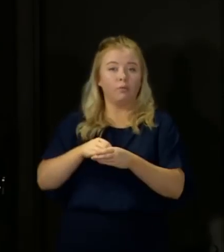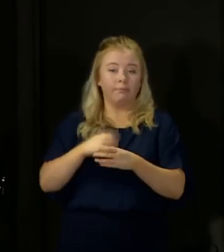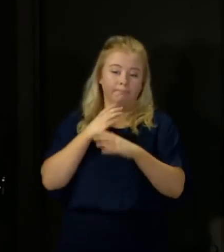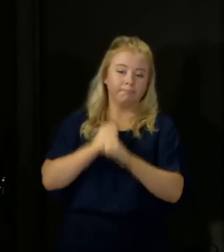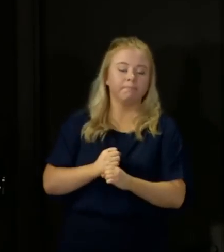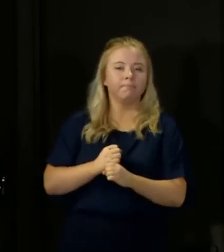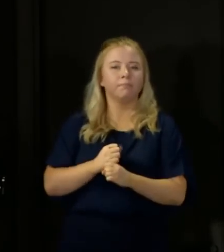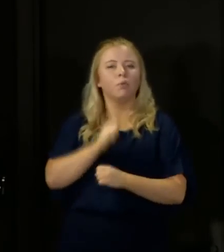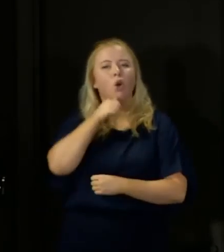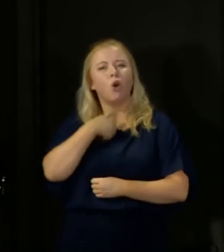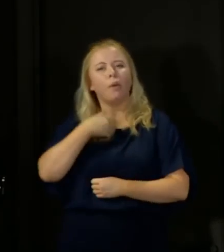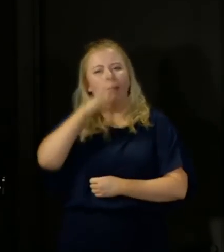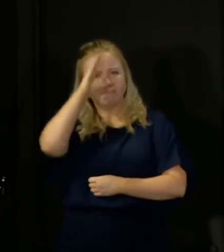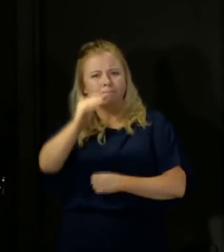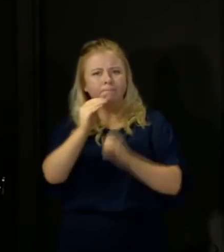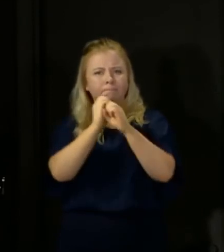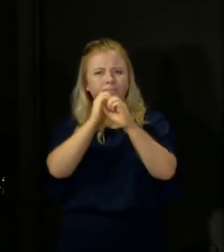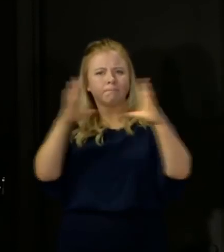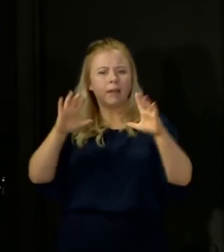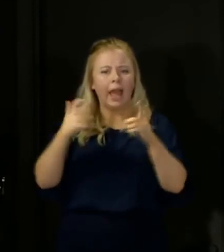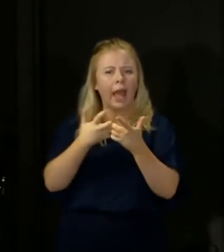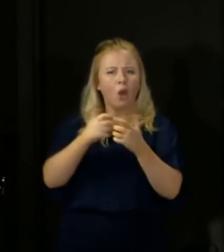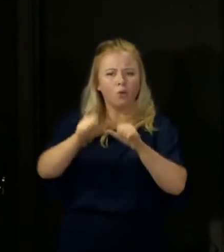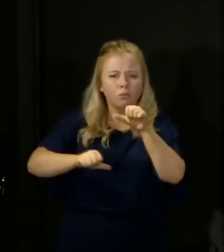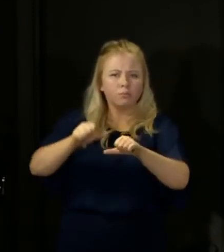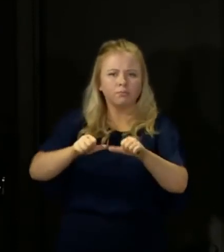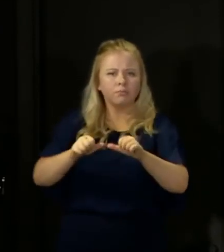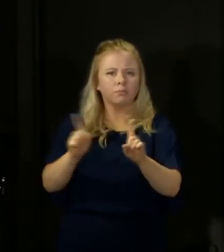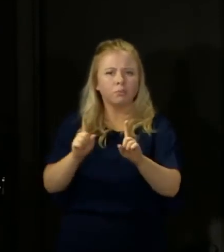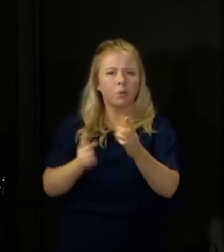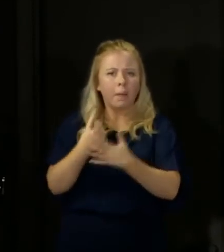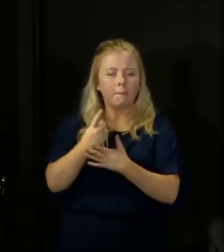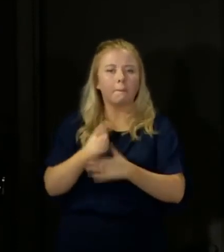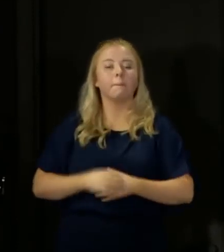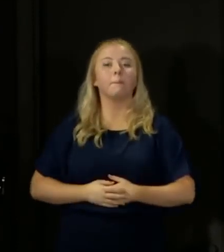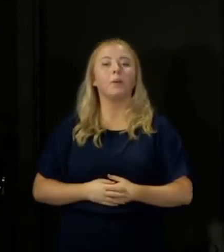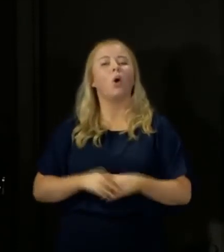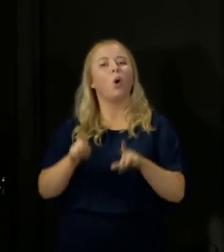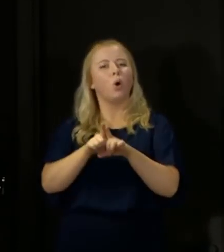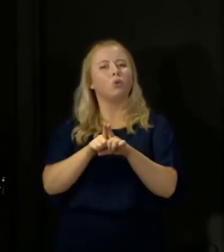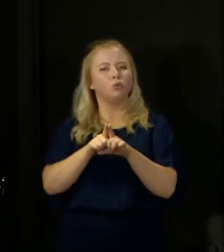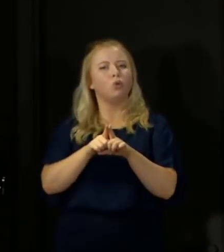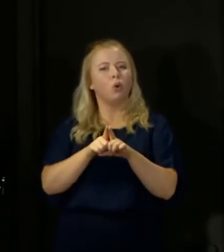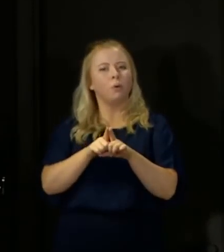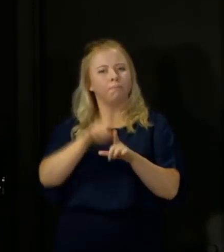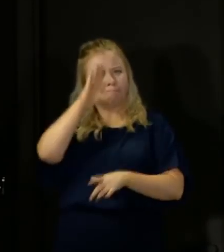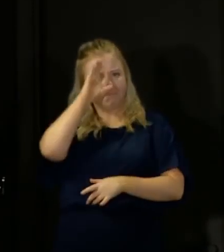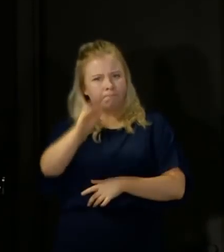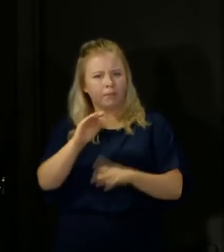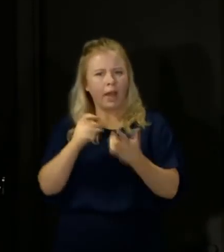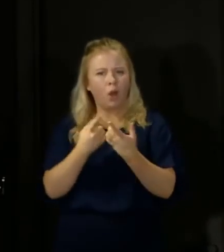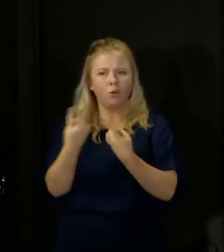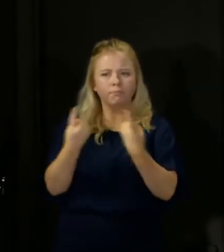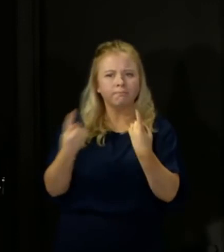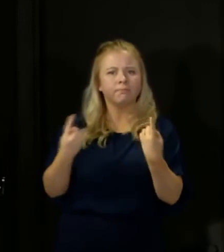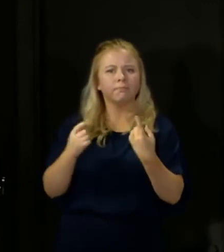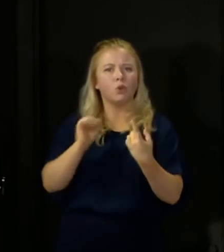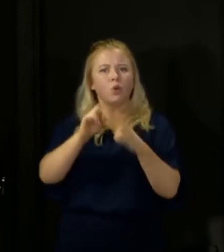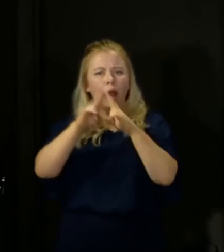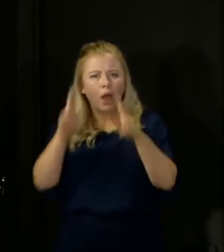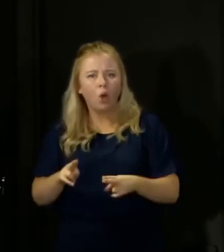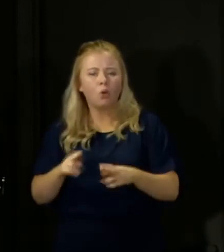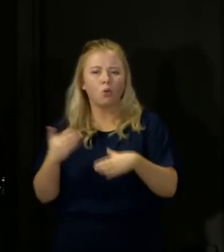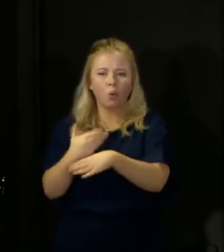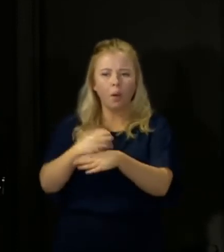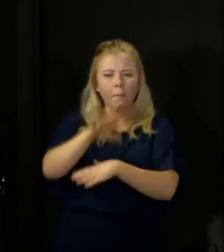the new system will be at the point of launch and how this will develop. And I'll also set out how you as an individual, your household, your workplace and your